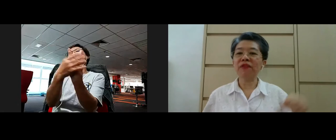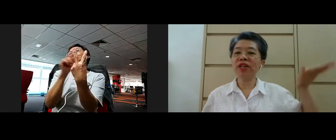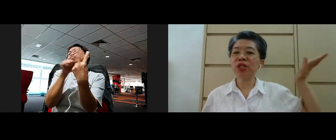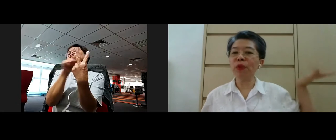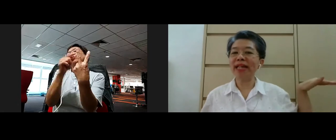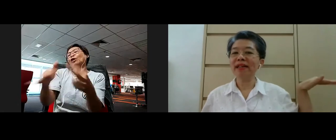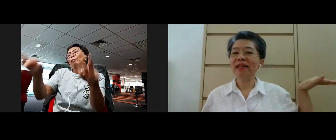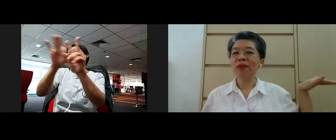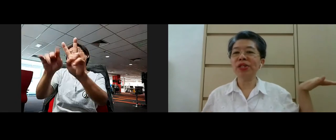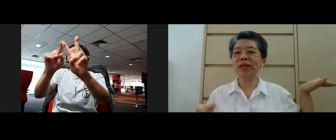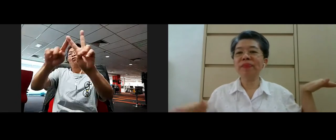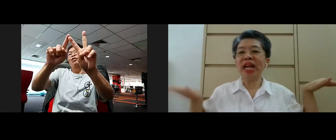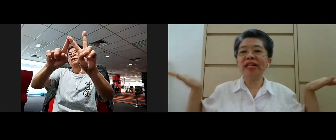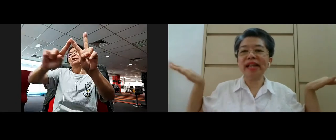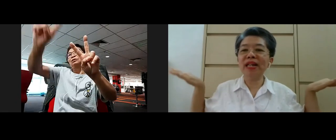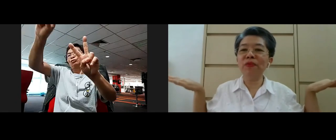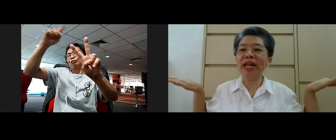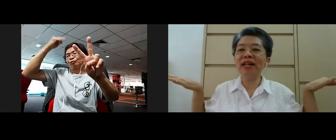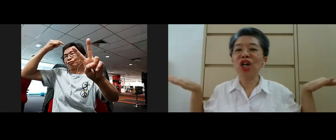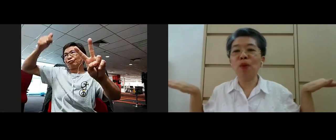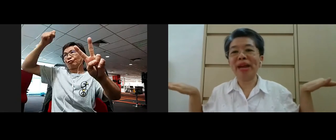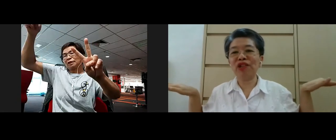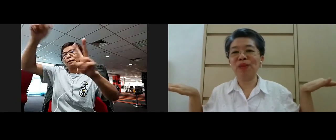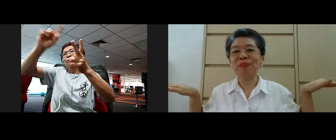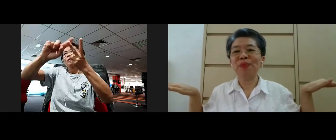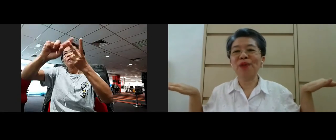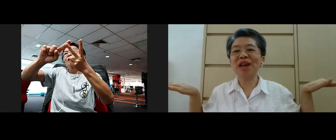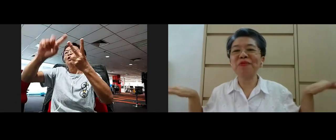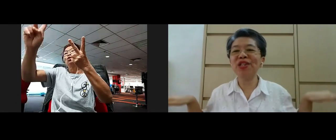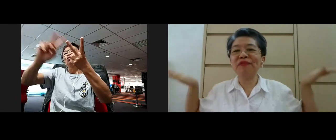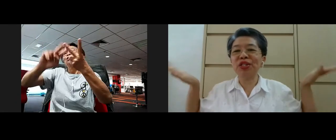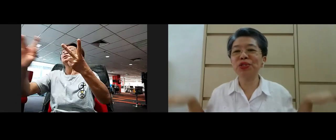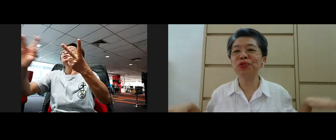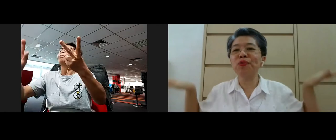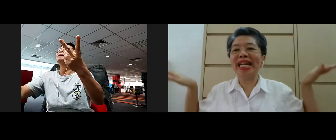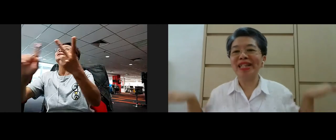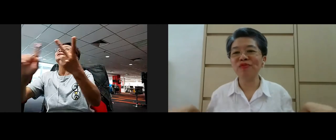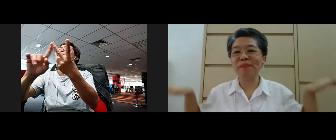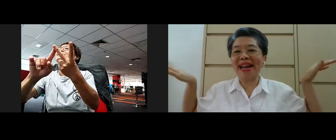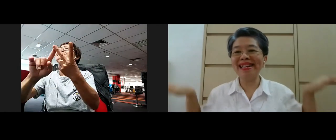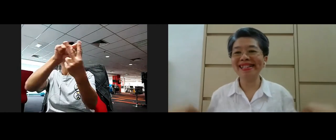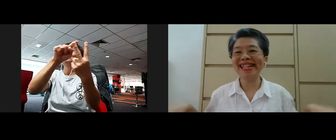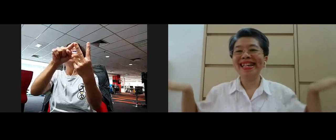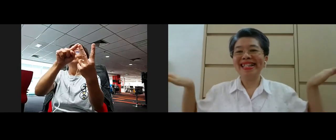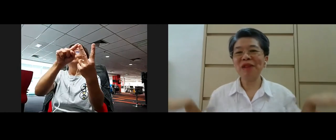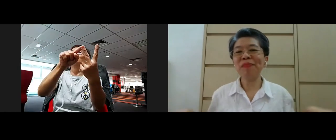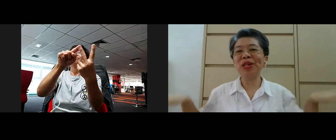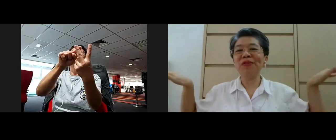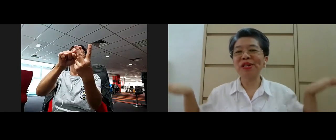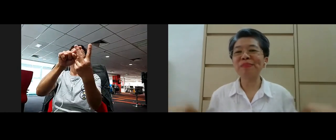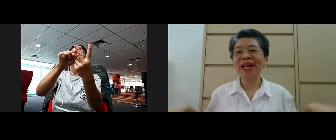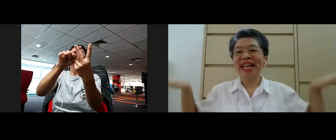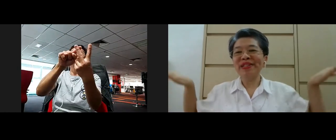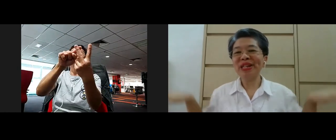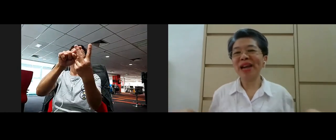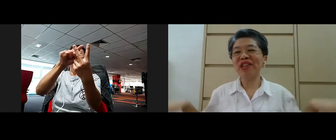need to have the first wing wisdom and the second wing compassion we need to have the two wings to be balanced so